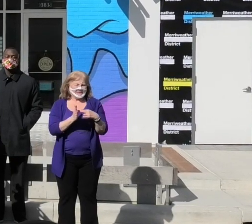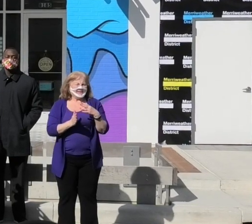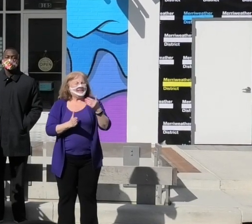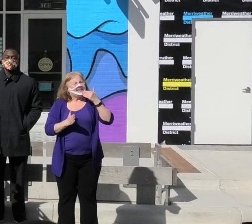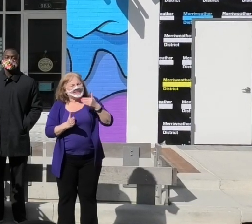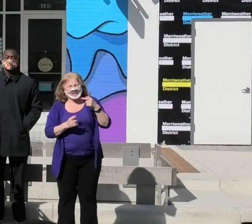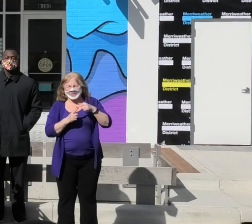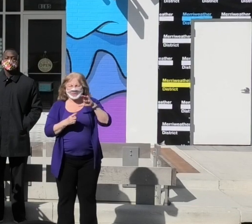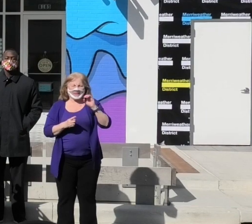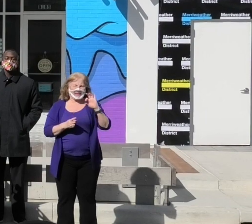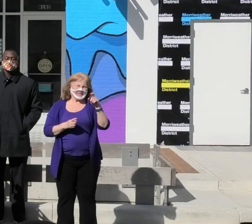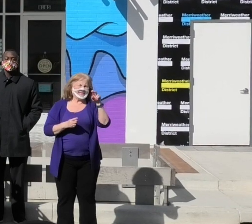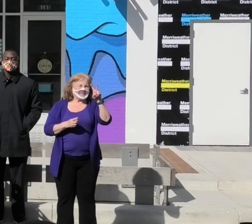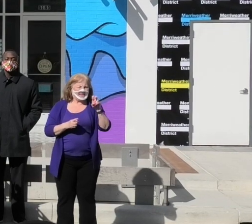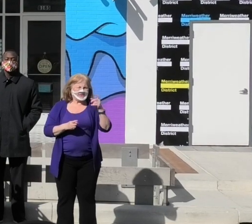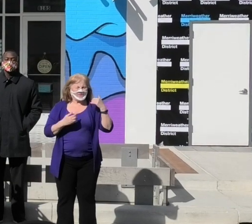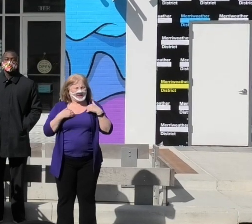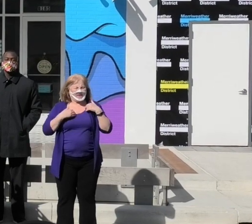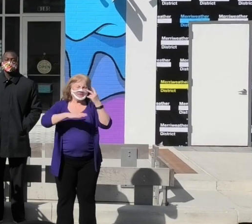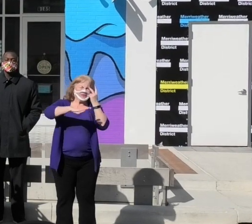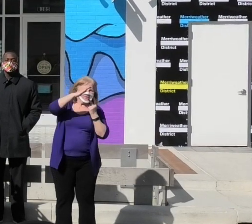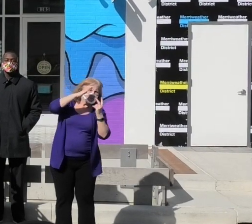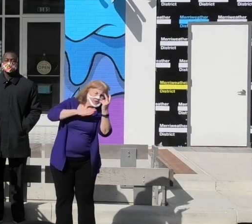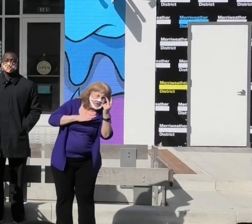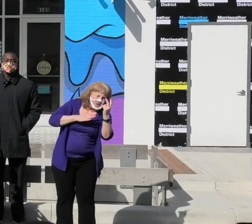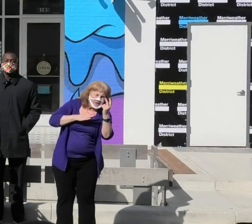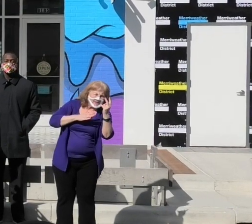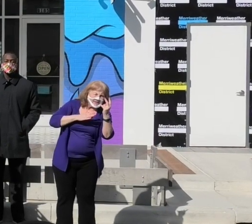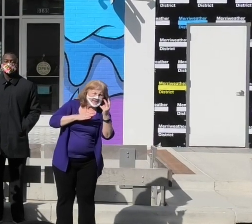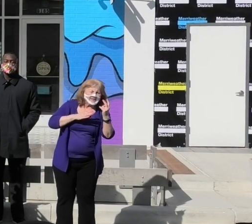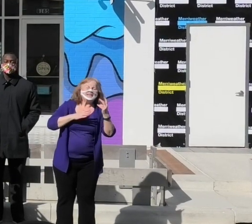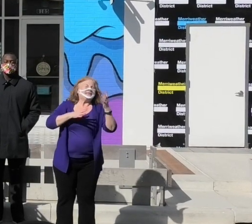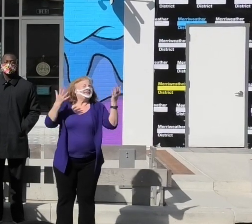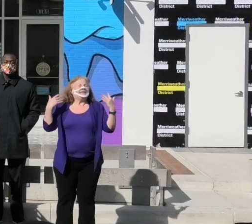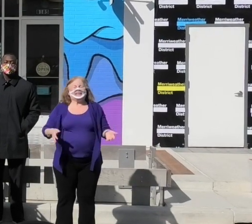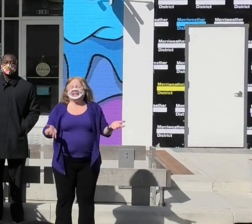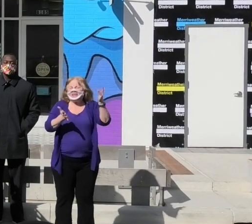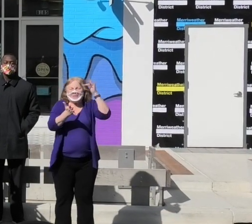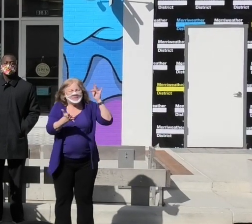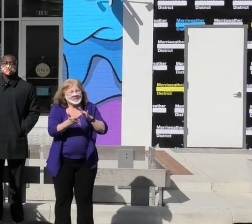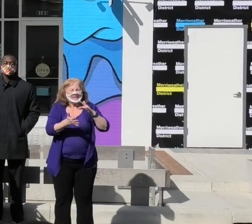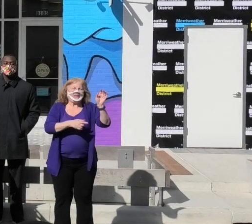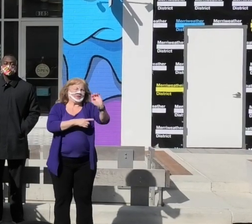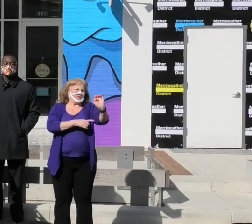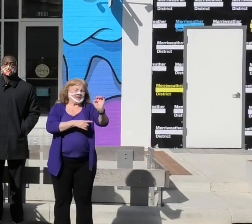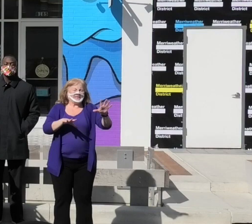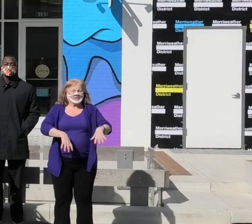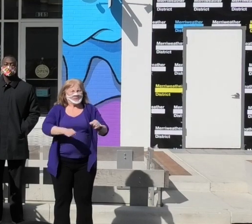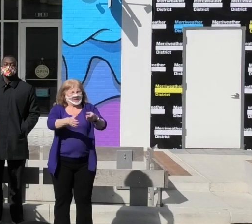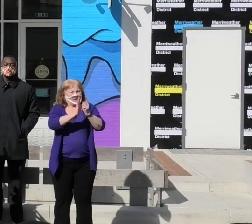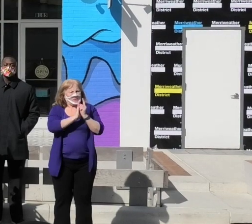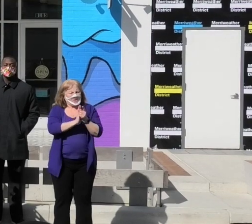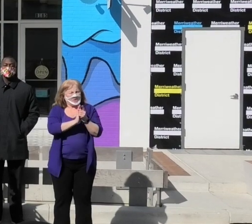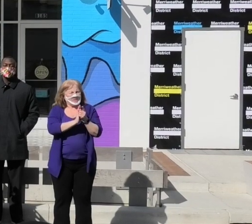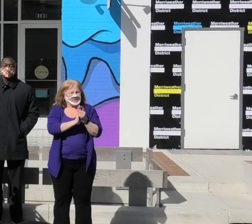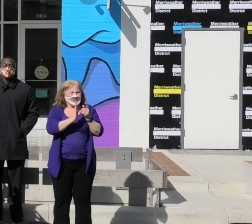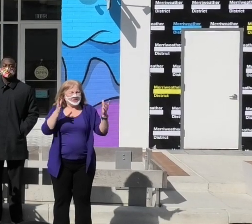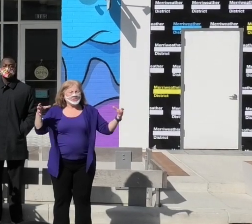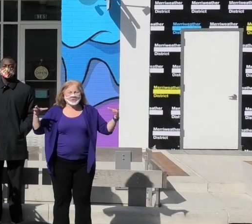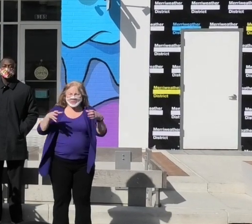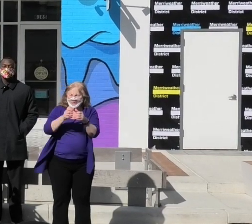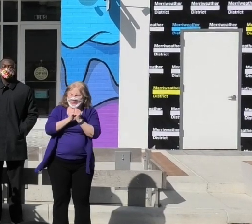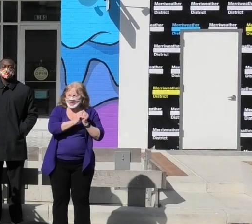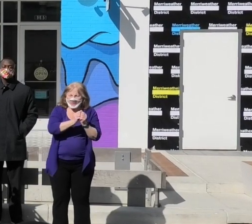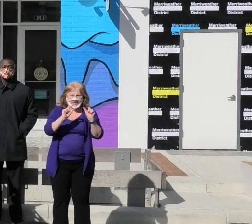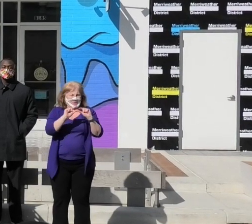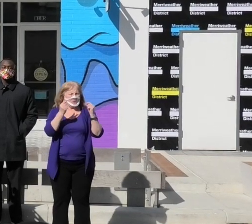Thank you to the county executive for having the forethought to, in the middle of a crisis, take a moment to bring together